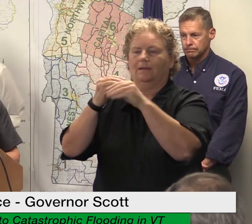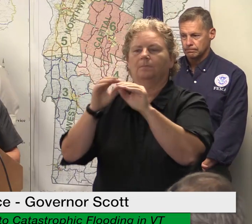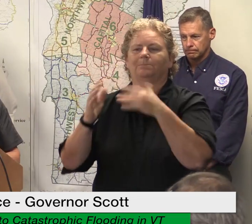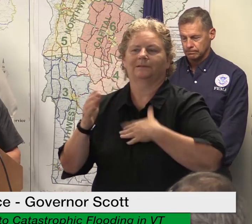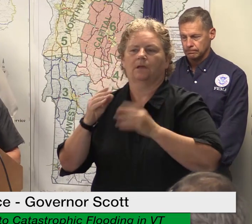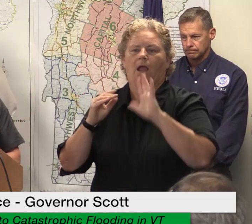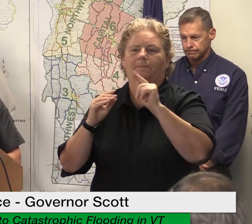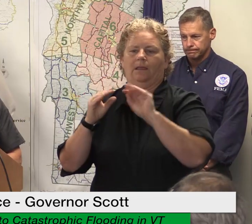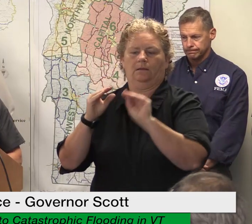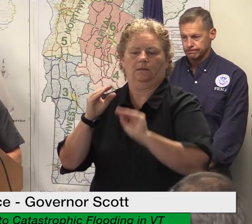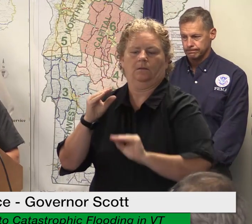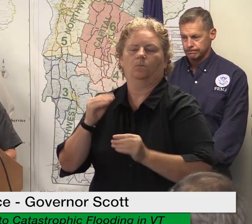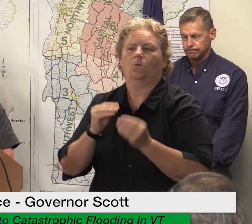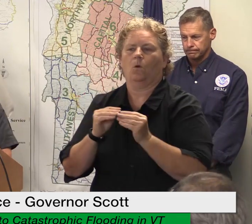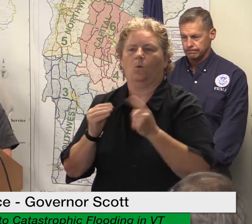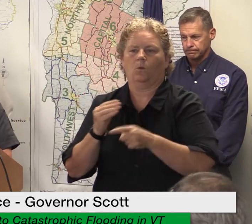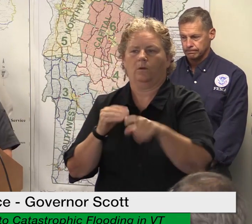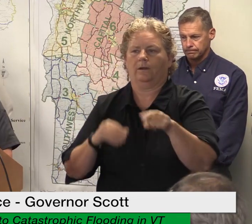personal information